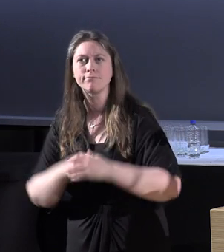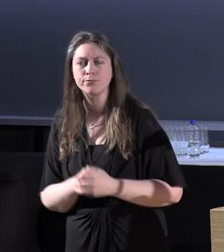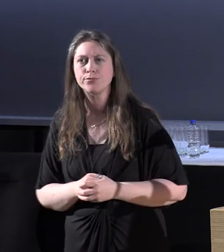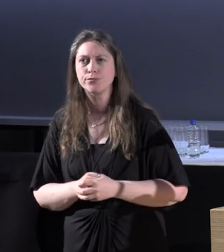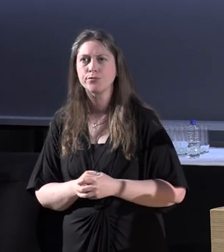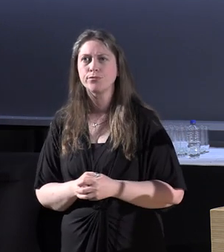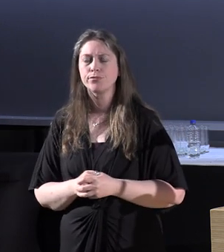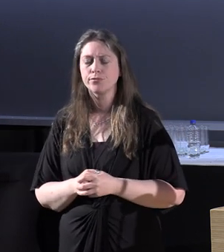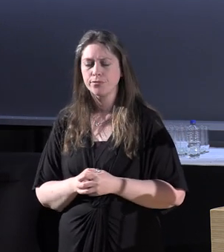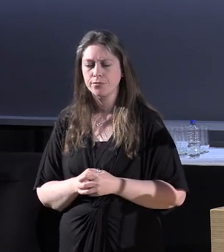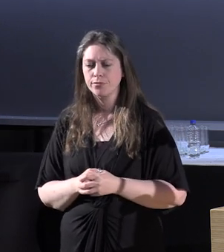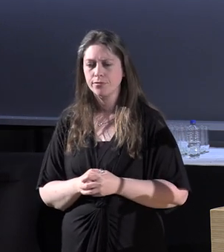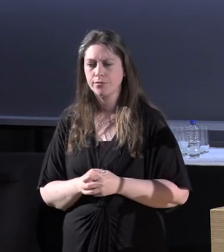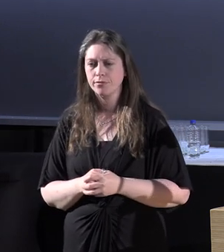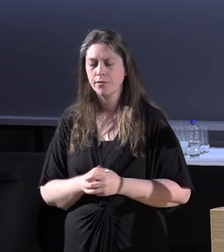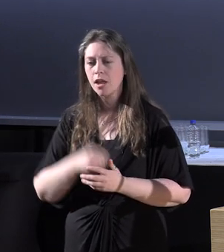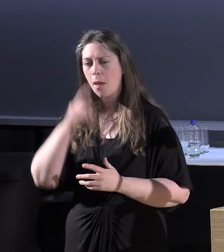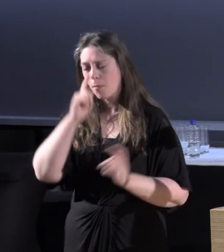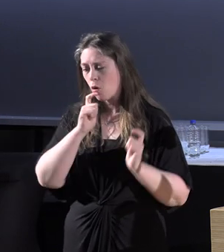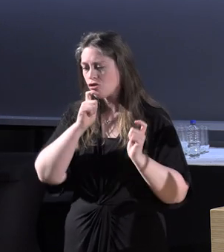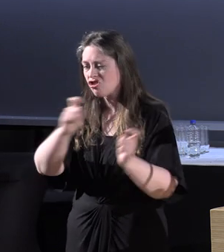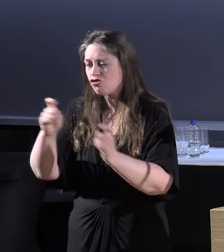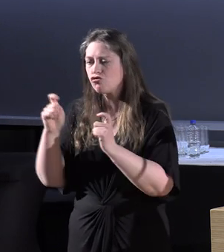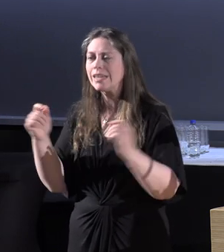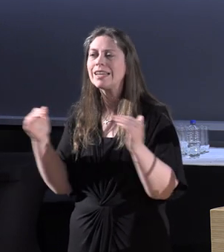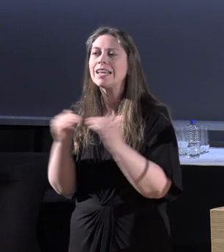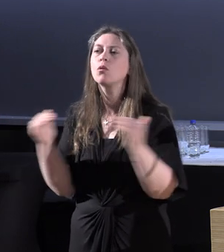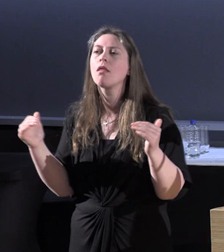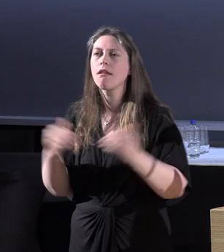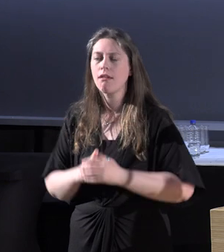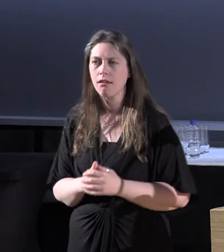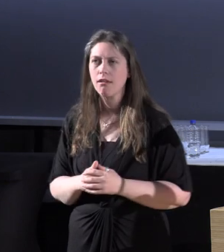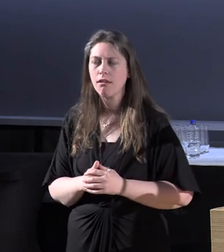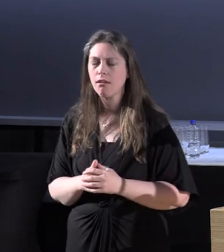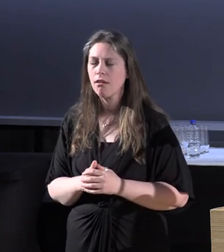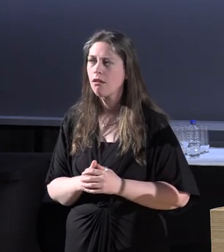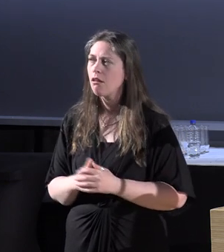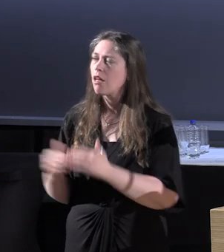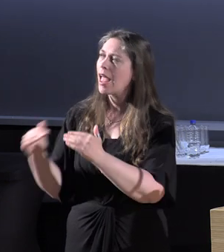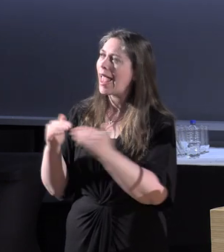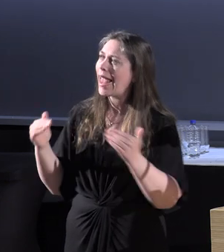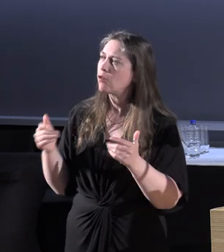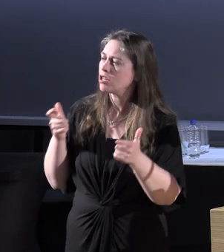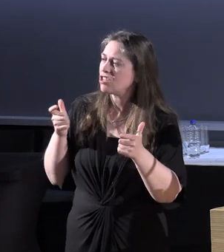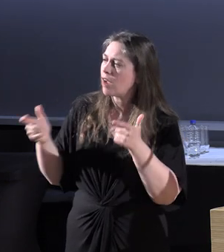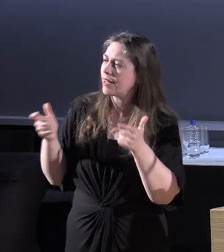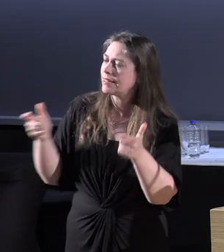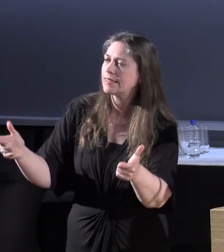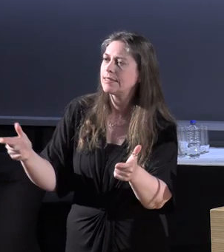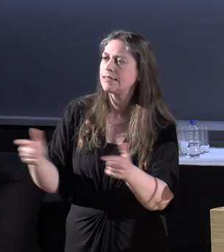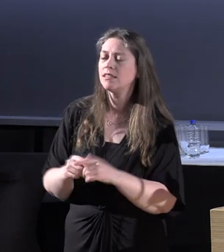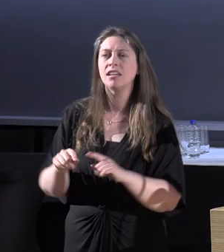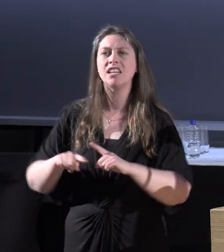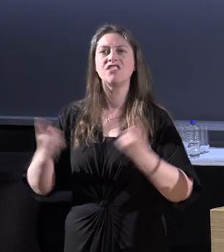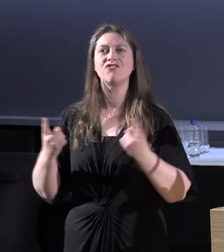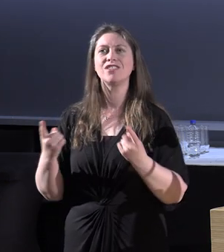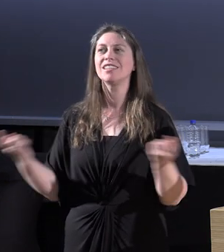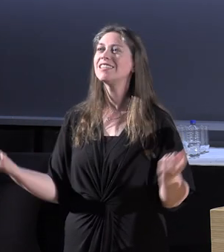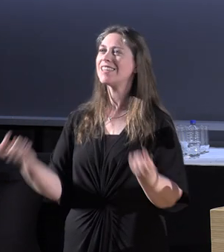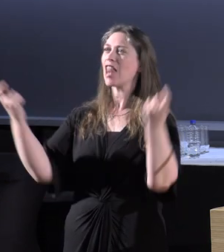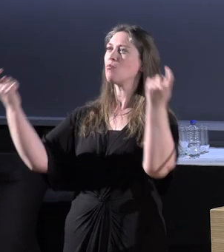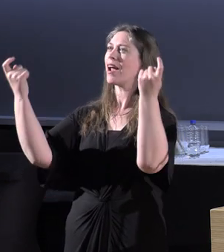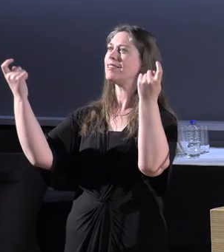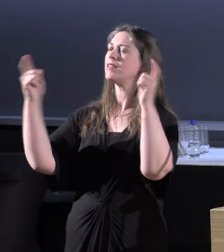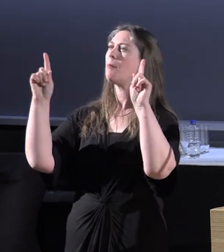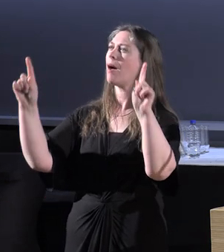where people are treated equally. Equity reigns and so on and difference is celebrated. But